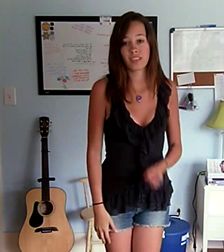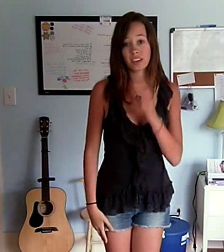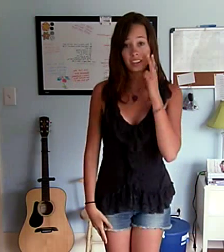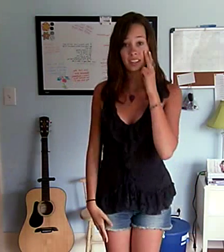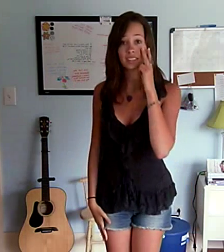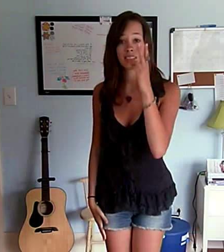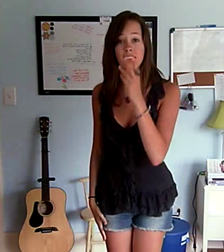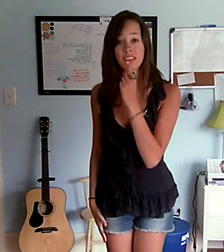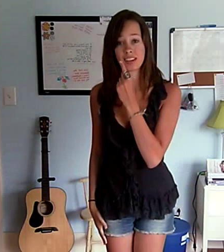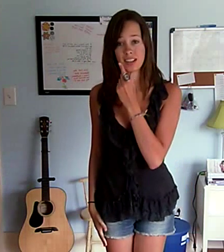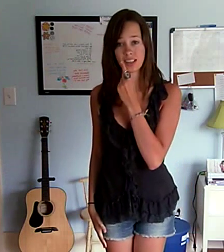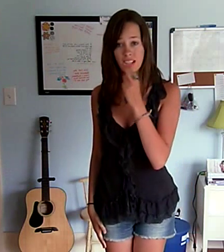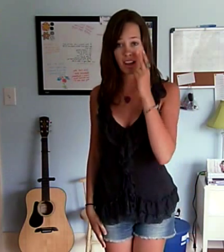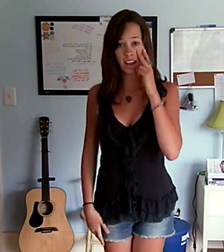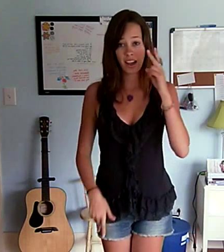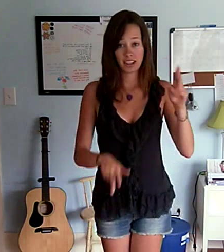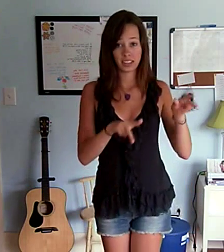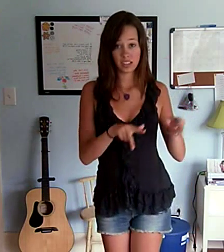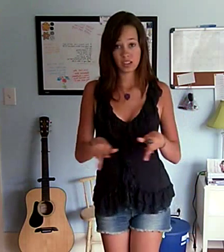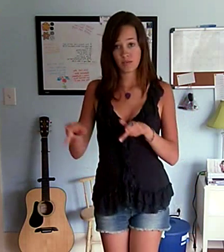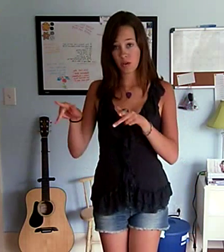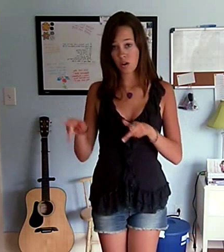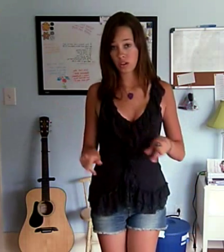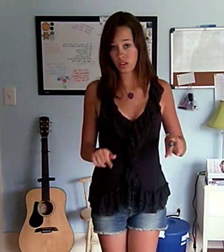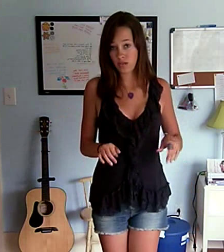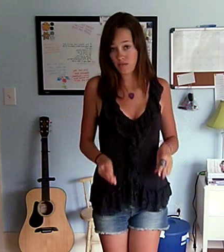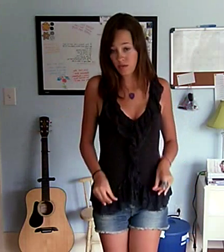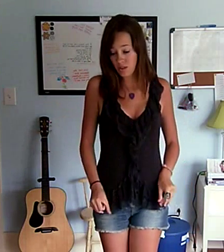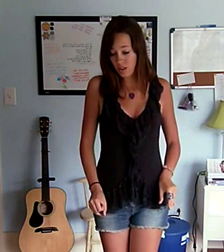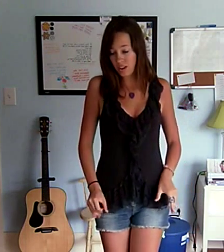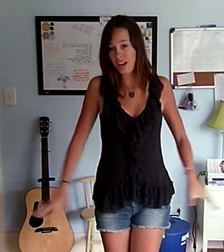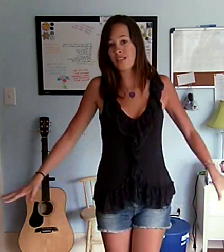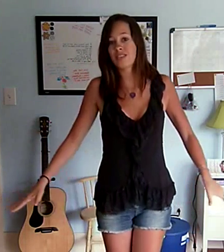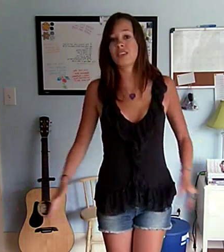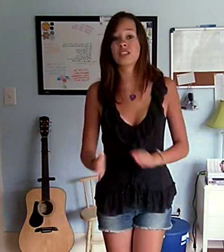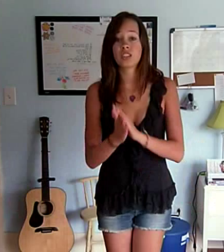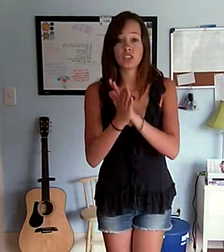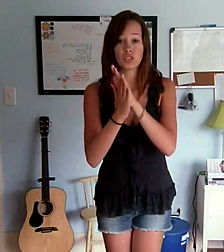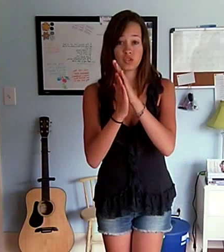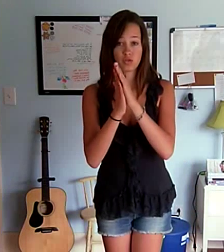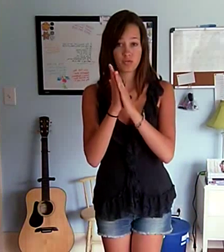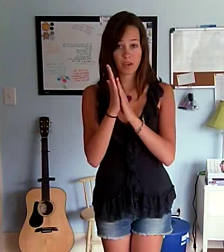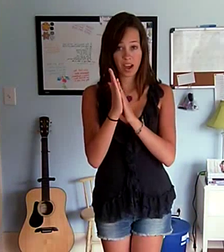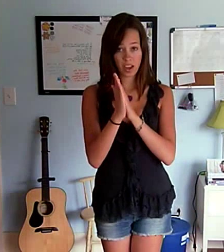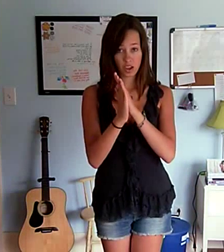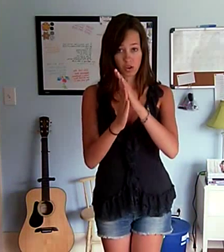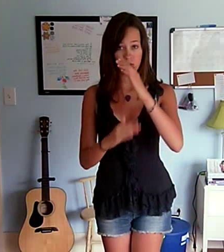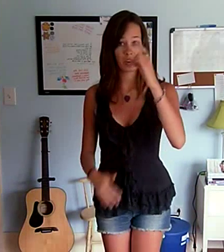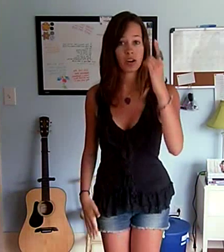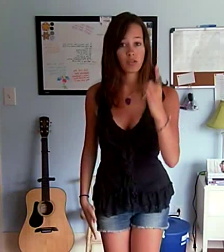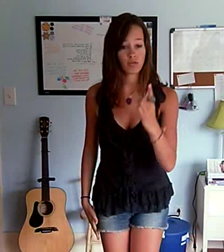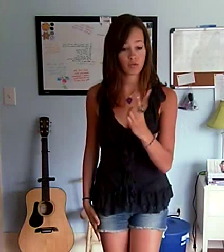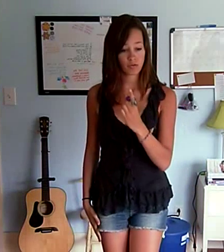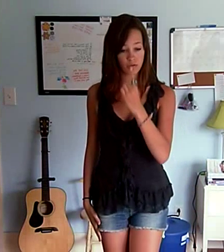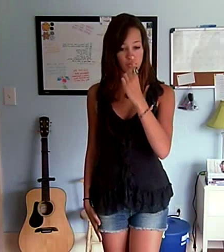See the lights, see the party, the ballgames See you make your way through the